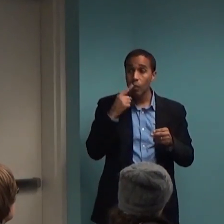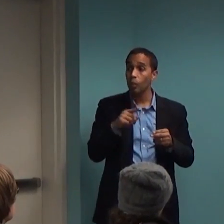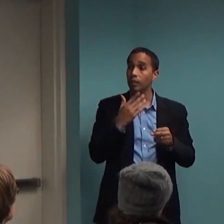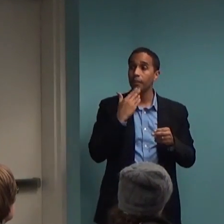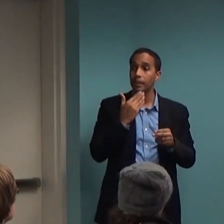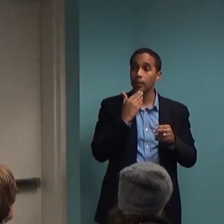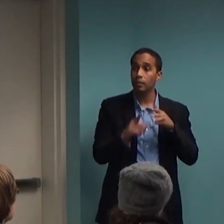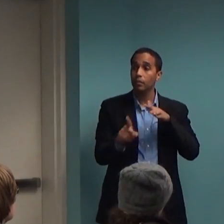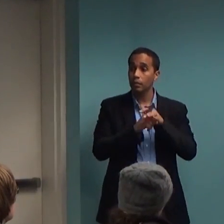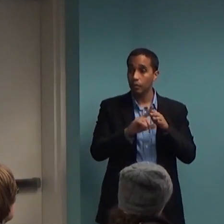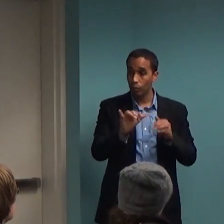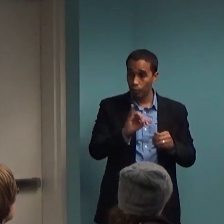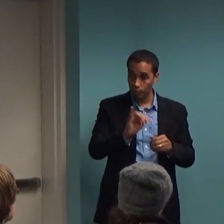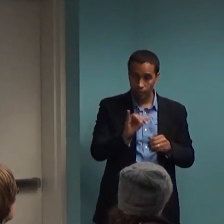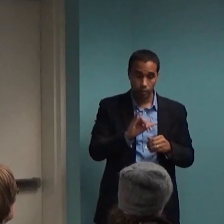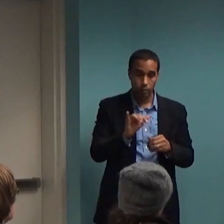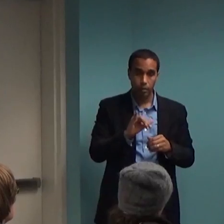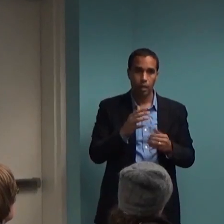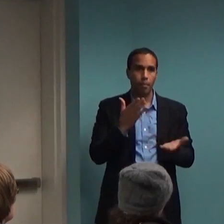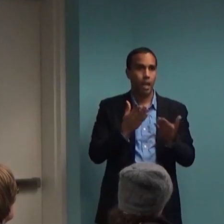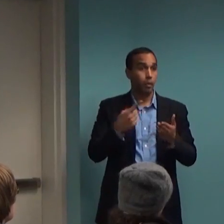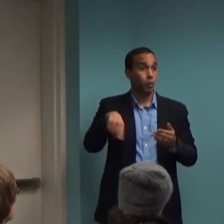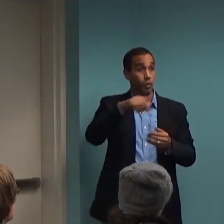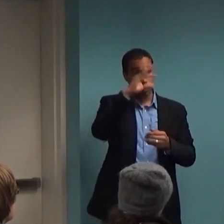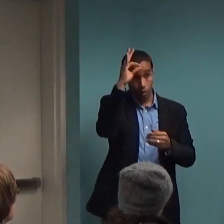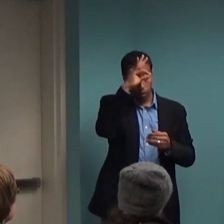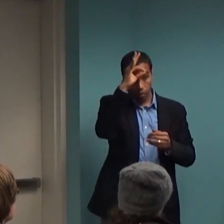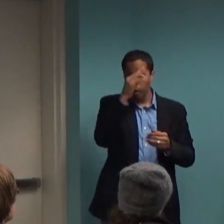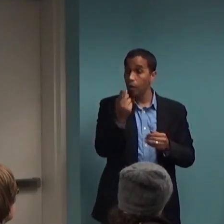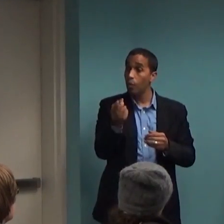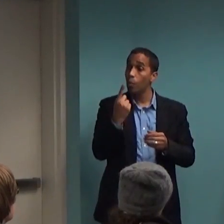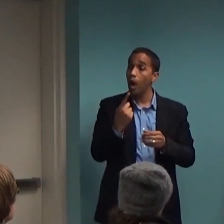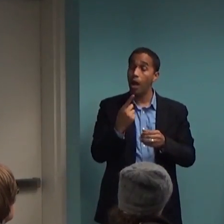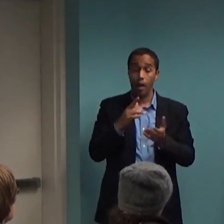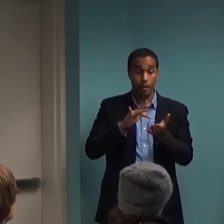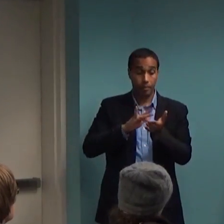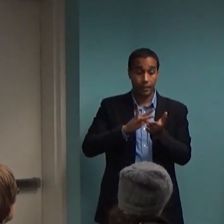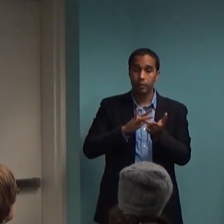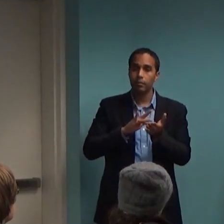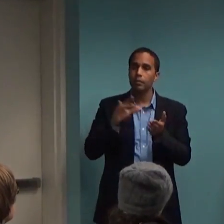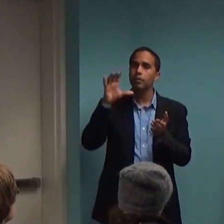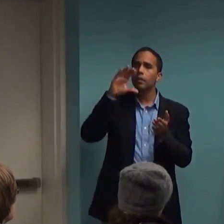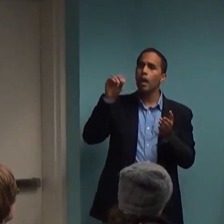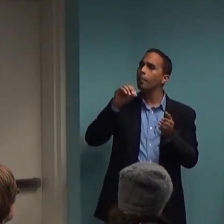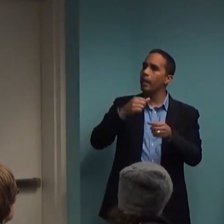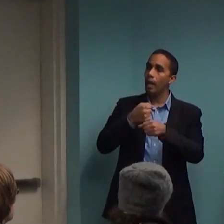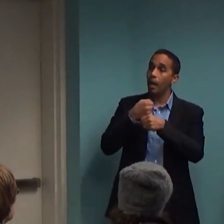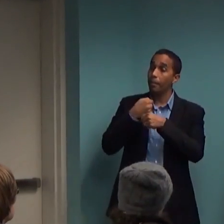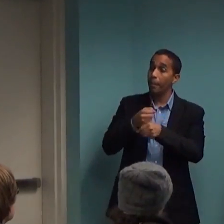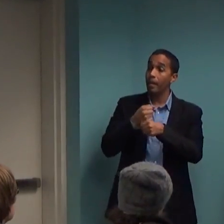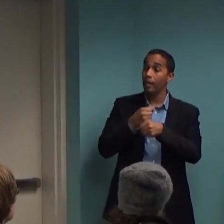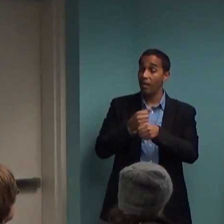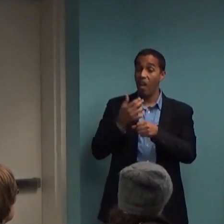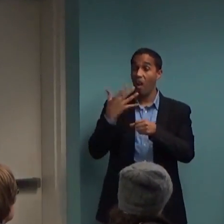You might not be aware of this. One of those medications, the makers of one of those medications, settled out of court, but it was public,